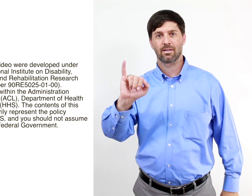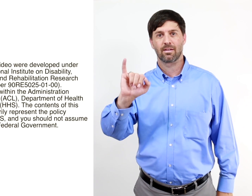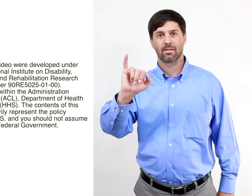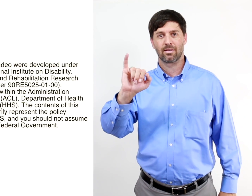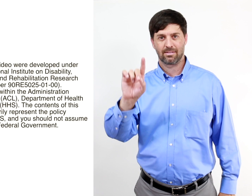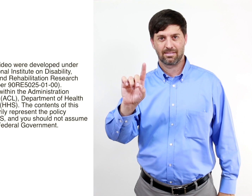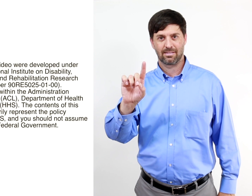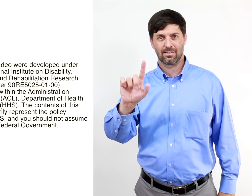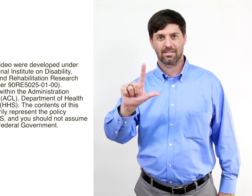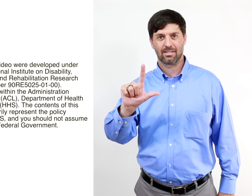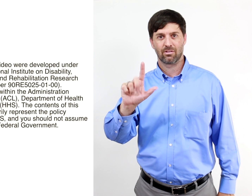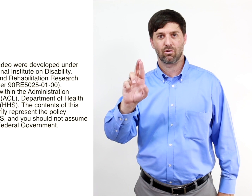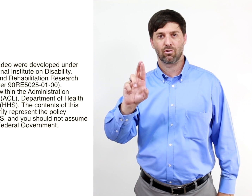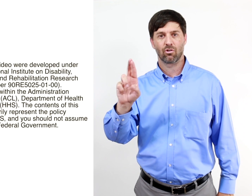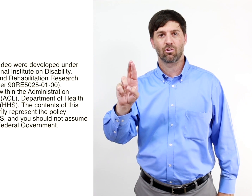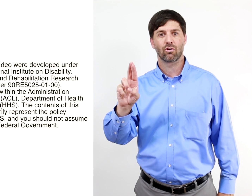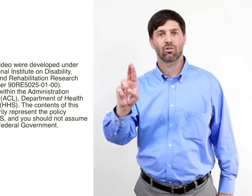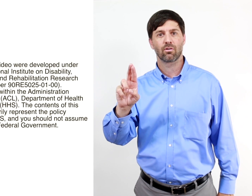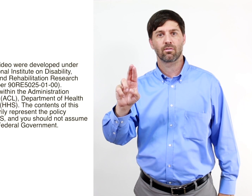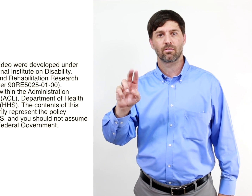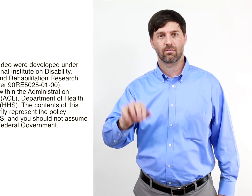of Health and Human Services, HHS.